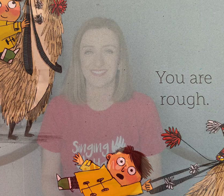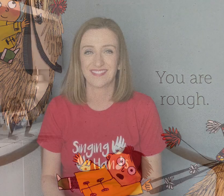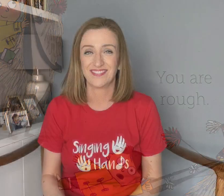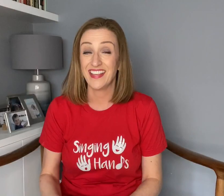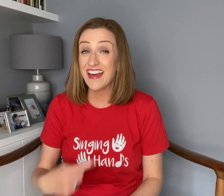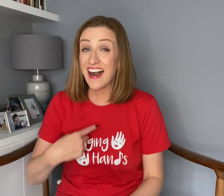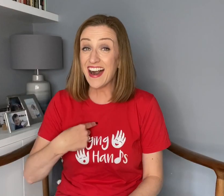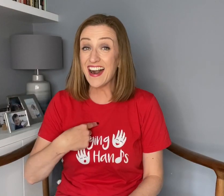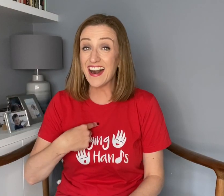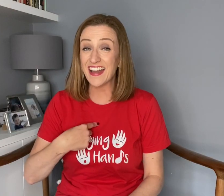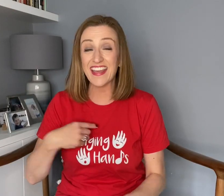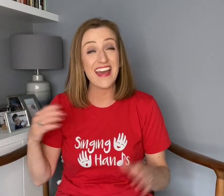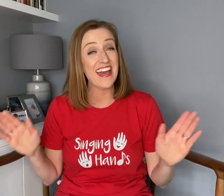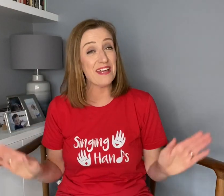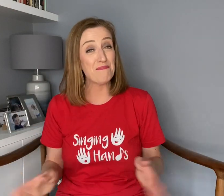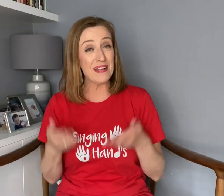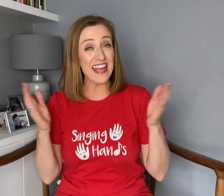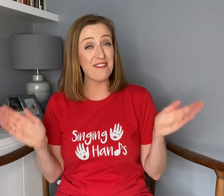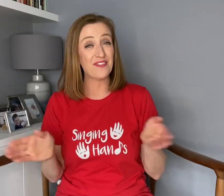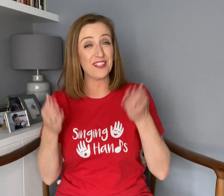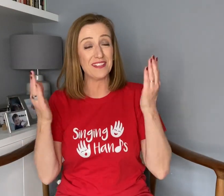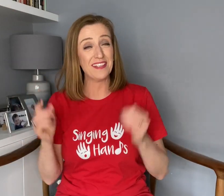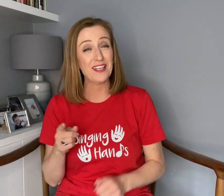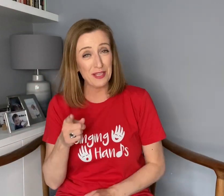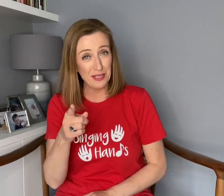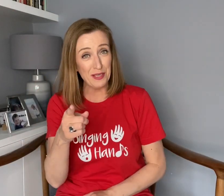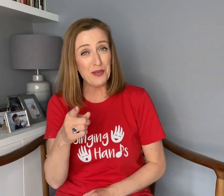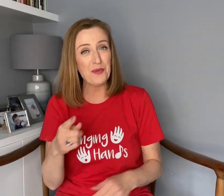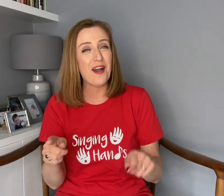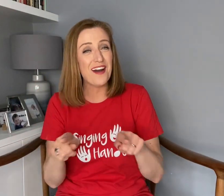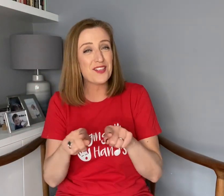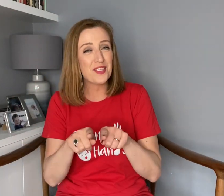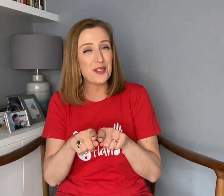I am playful. You are too.